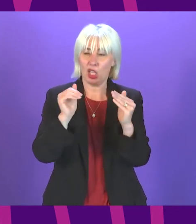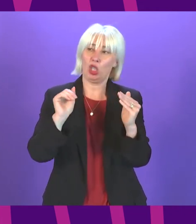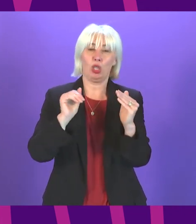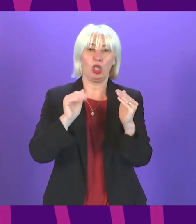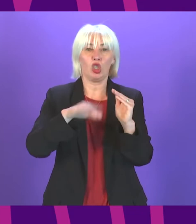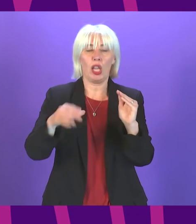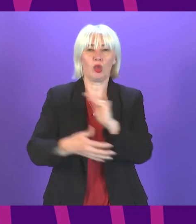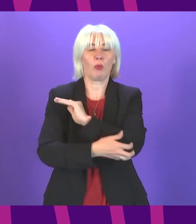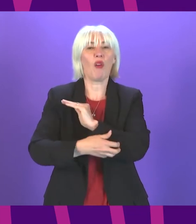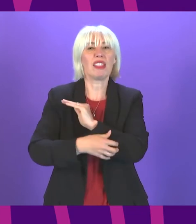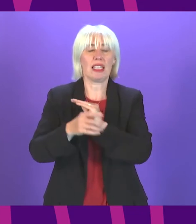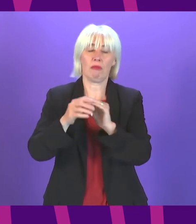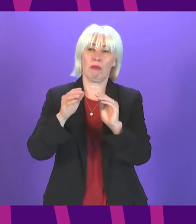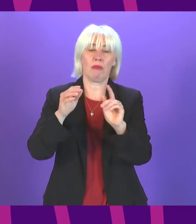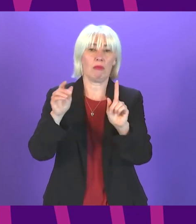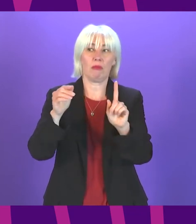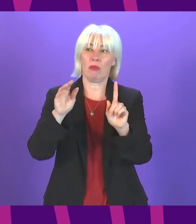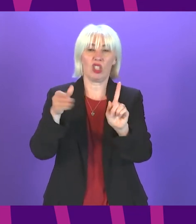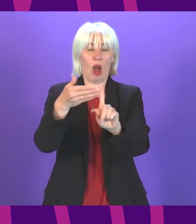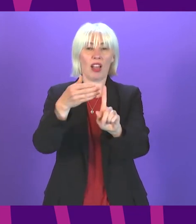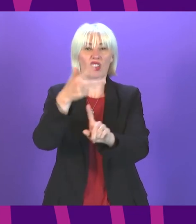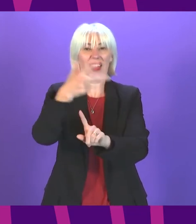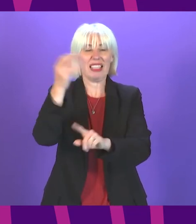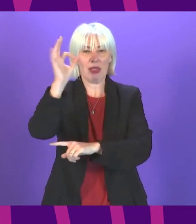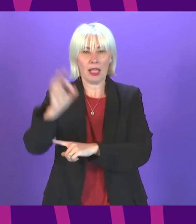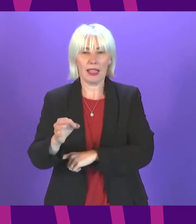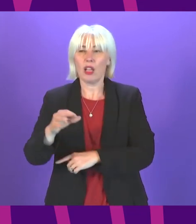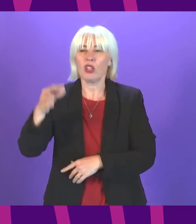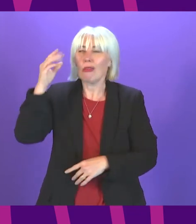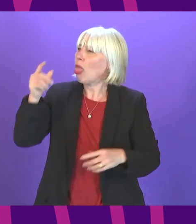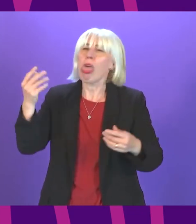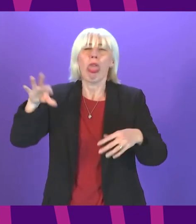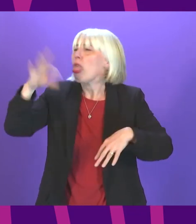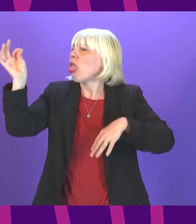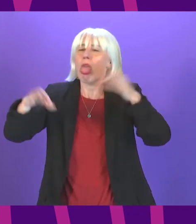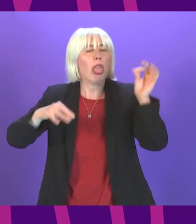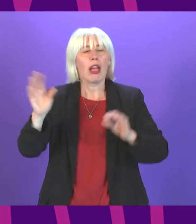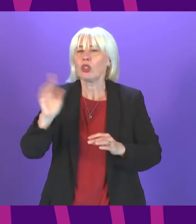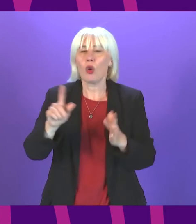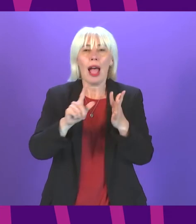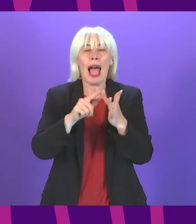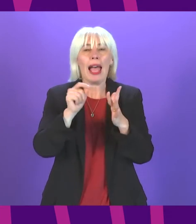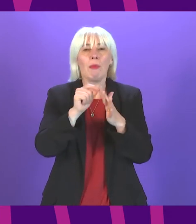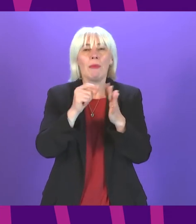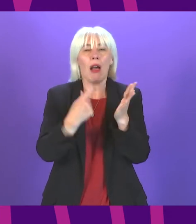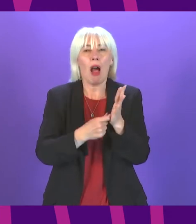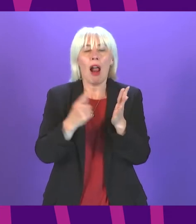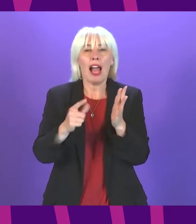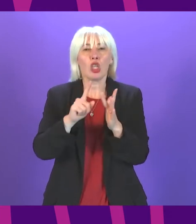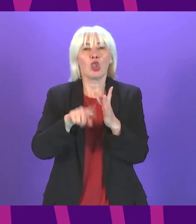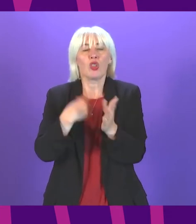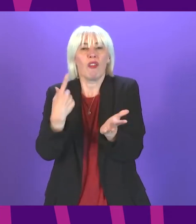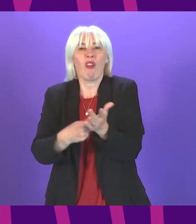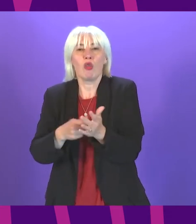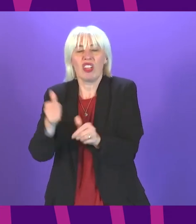18% and we did not pluck that figure out of the air the IPPR and the Joseph Roundtree Foundation have